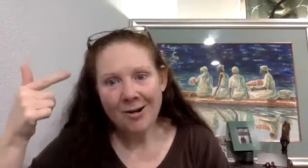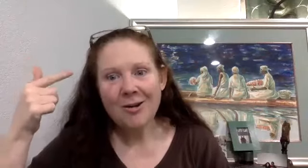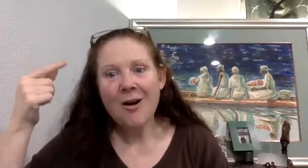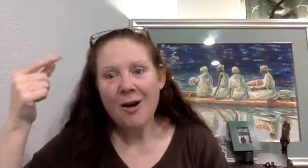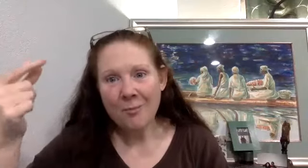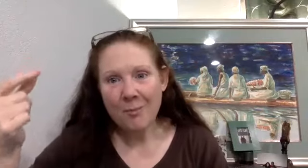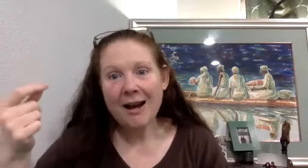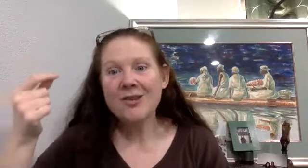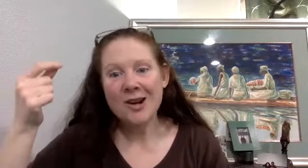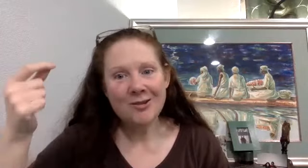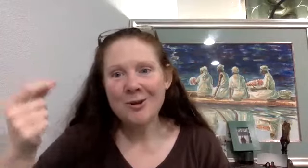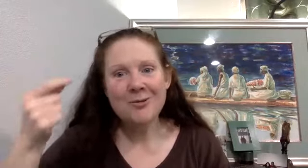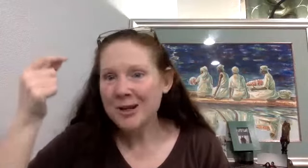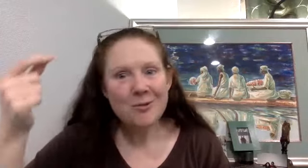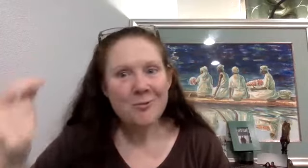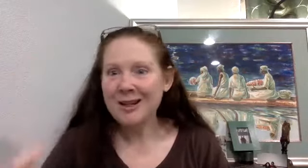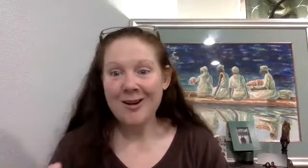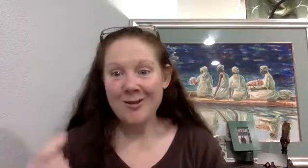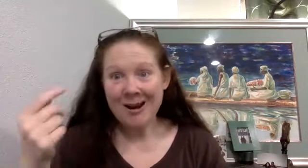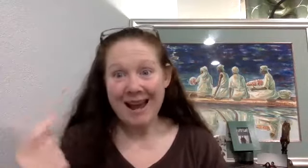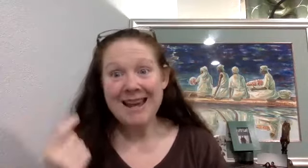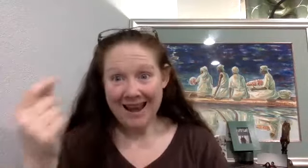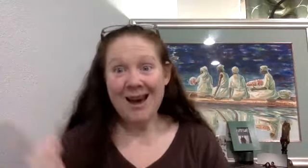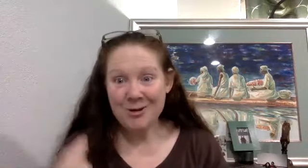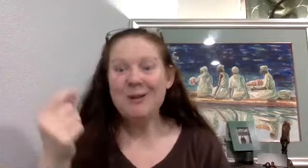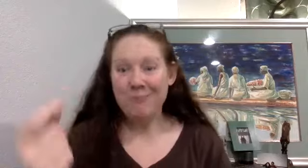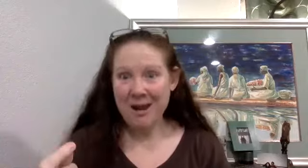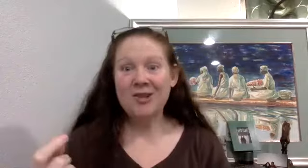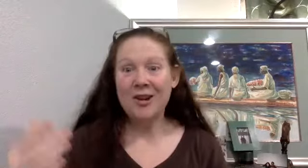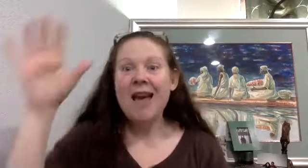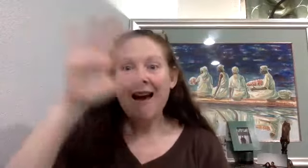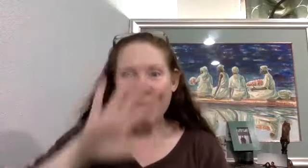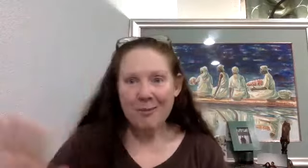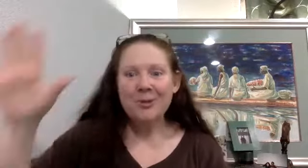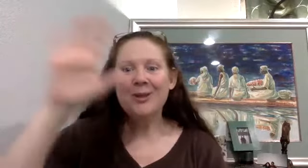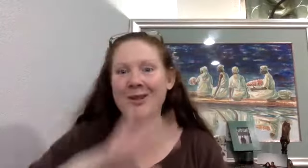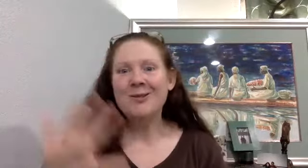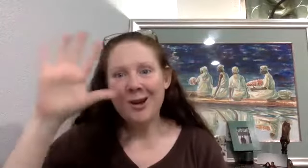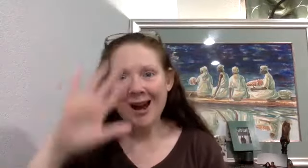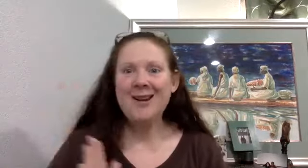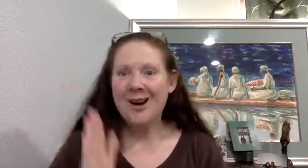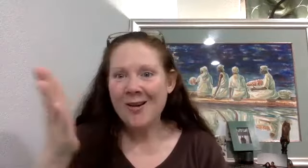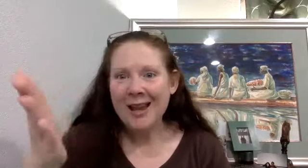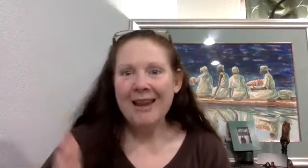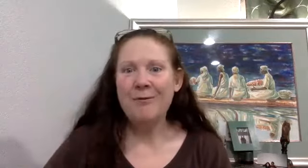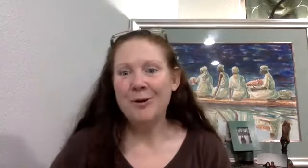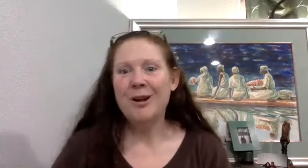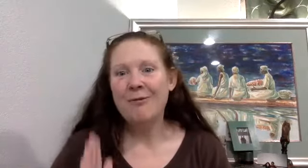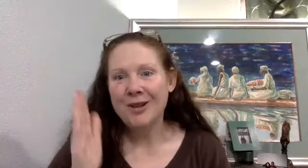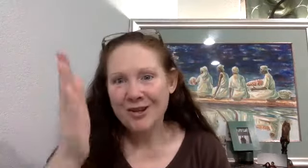our minds are, we go, okay, yeah, new information. How do I put this into what I know and forward the conversation?